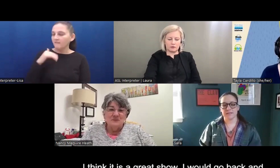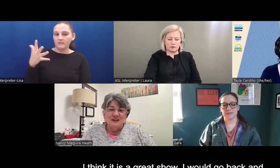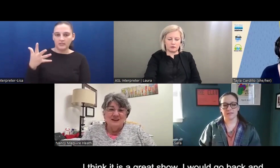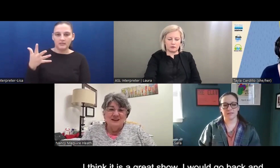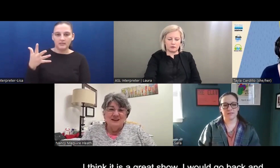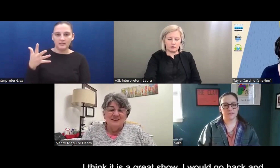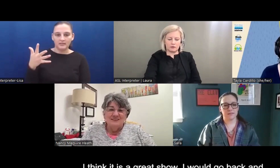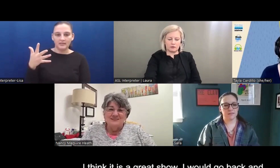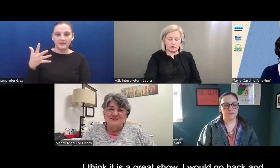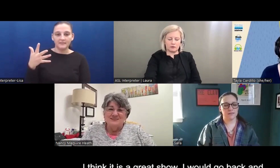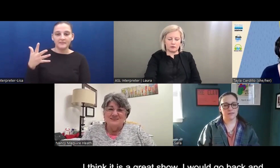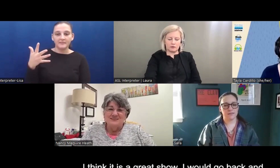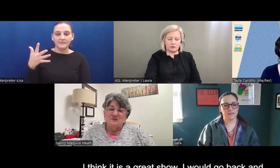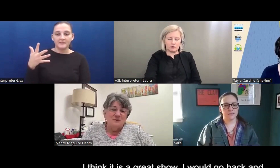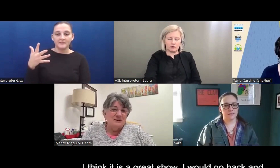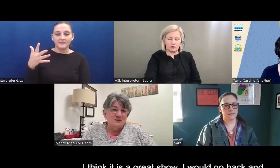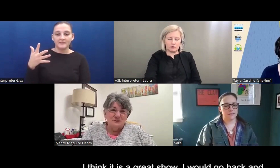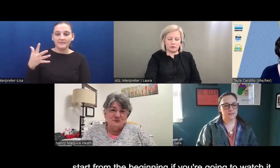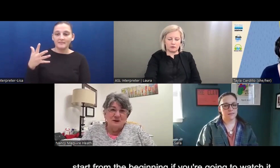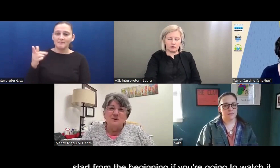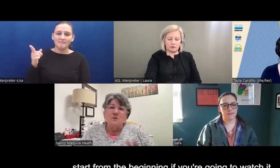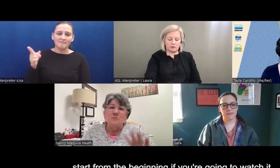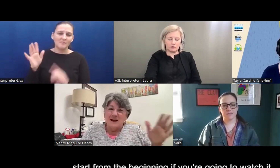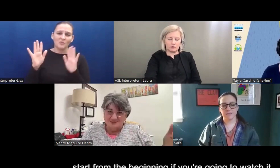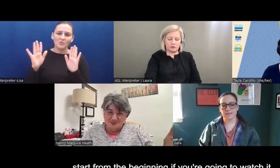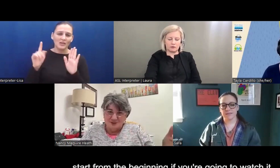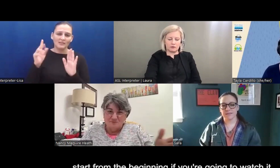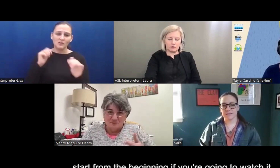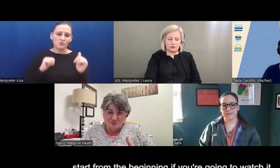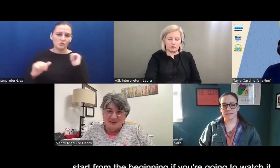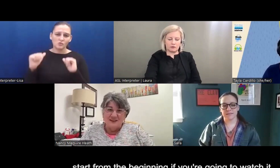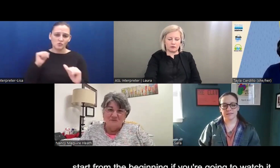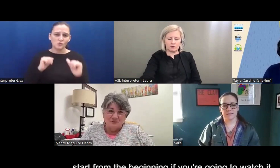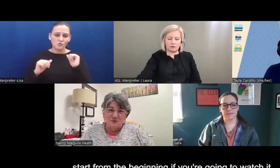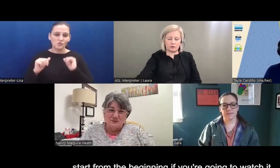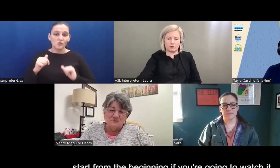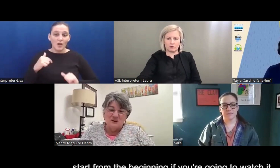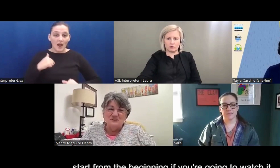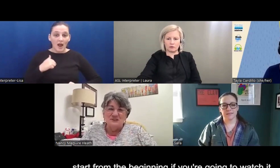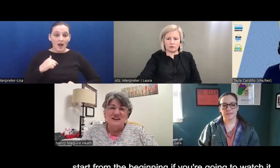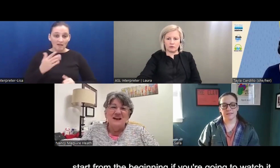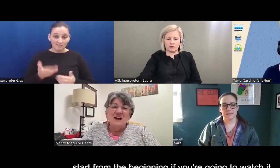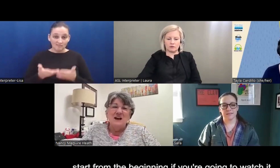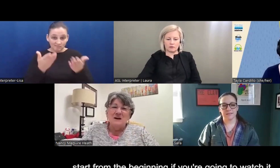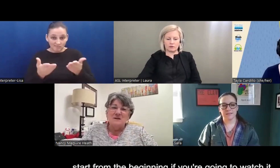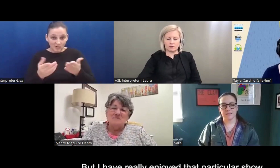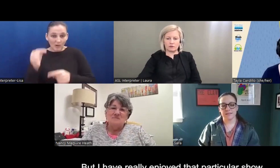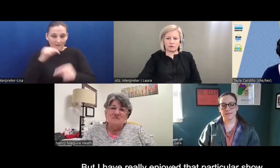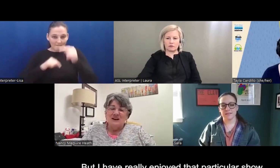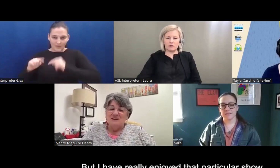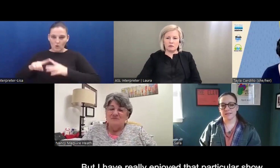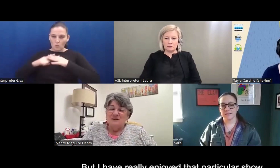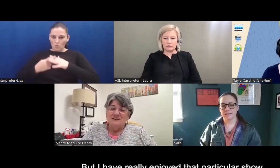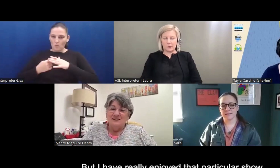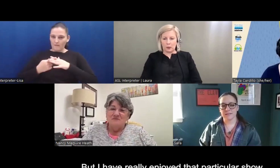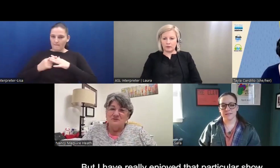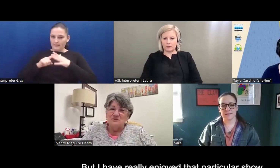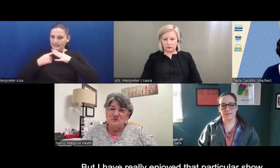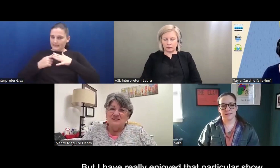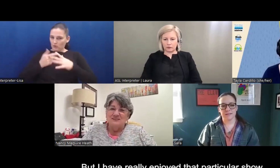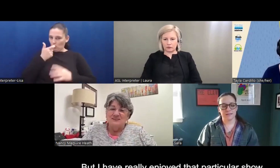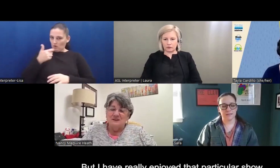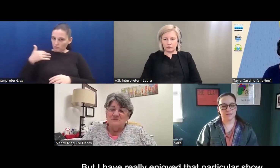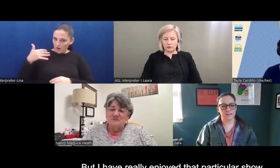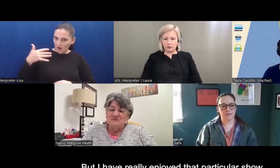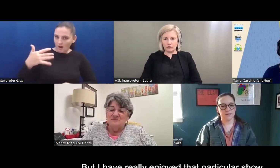I think it's the it's a great show. I would go back and start from the beginning if you're going to watch it. But I really have